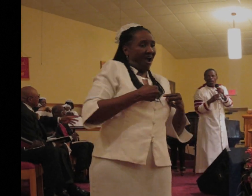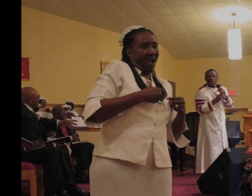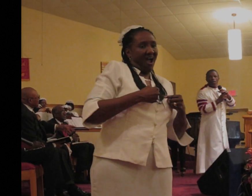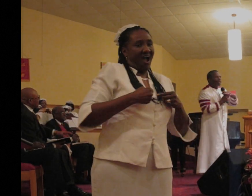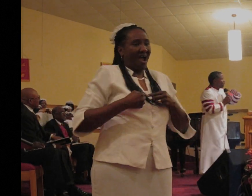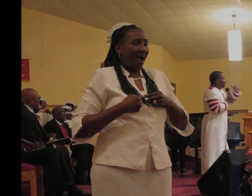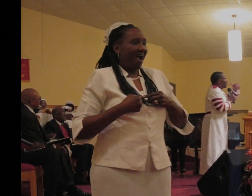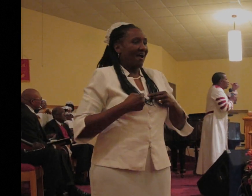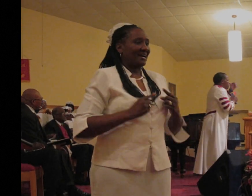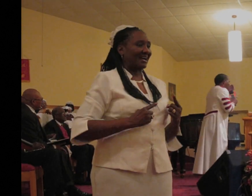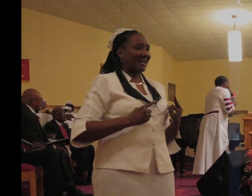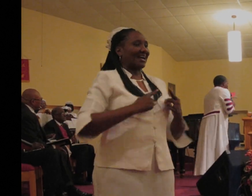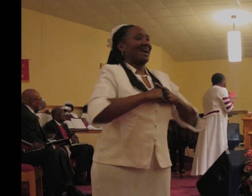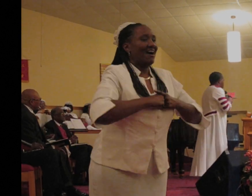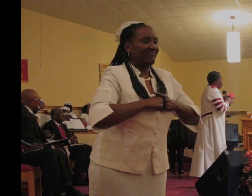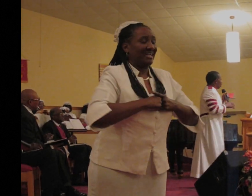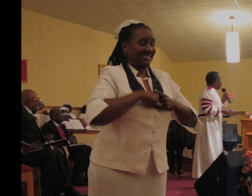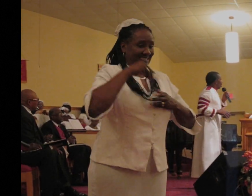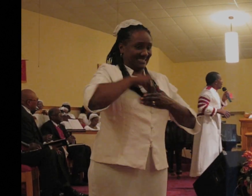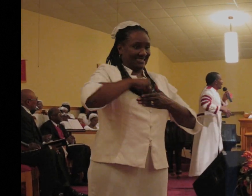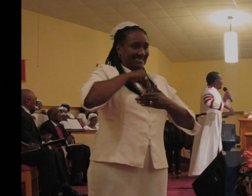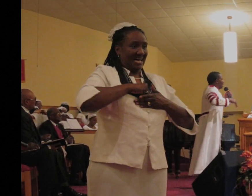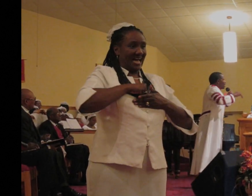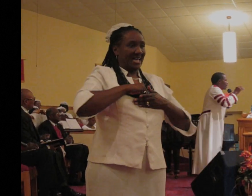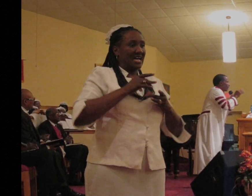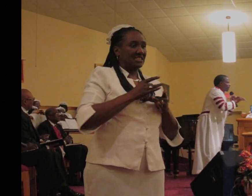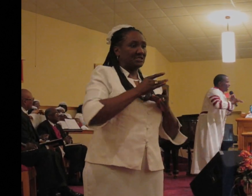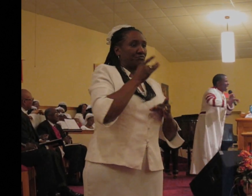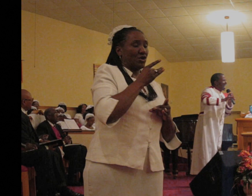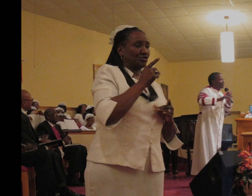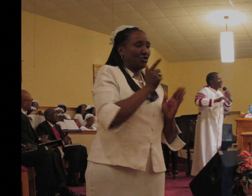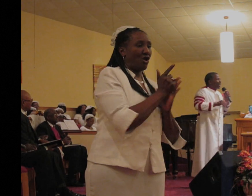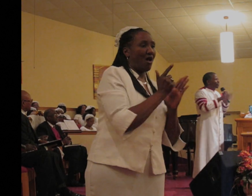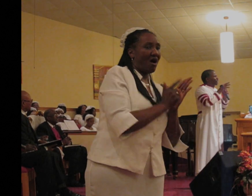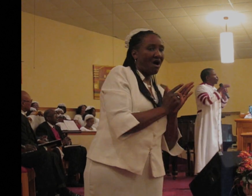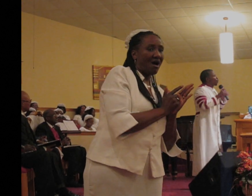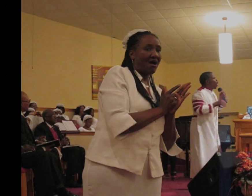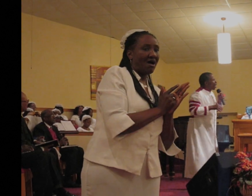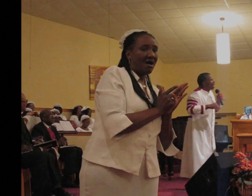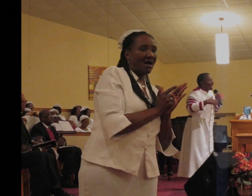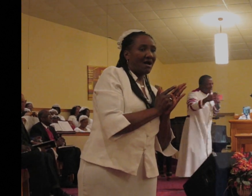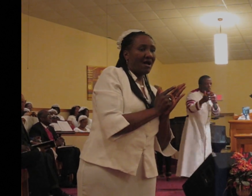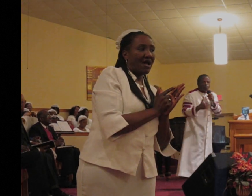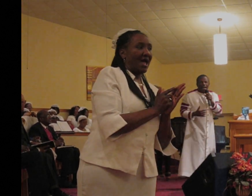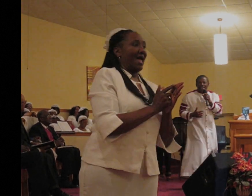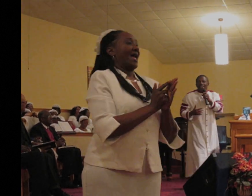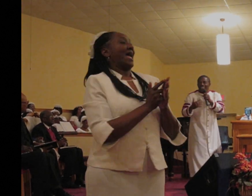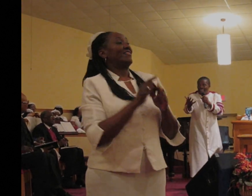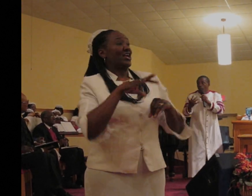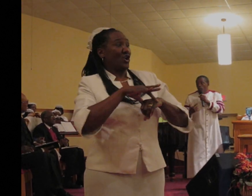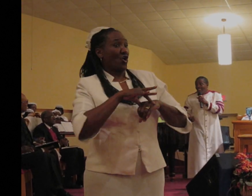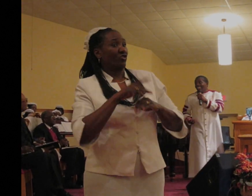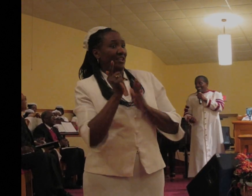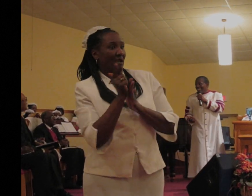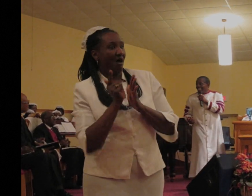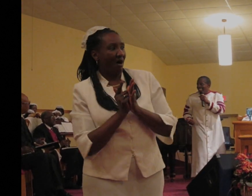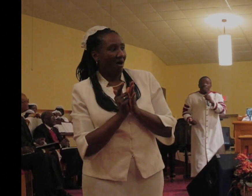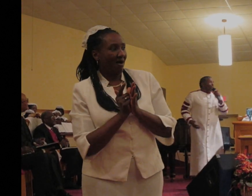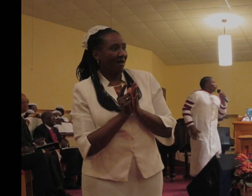law and a spiritual law. And sometimes, if it's a war, everybody's got to win. You